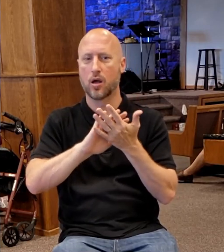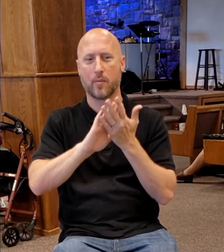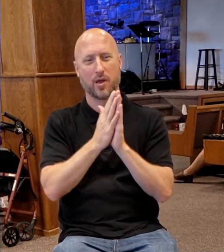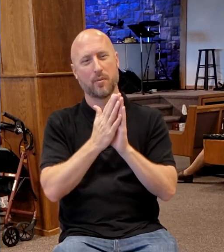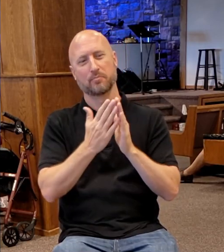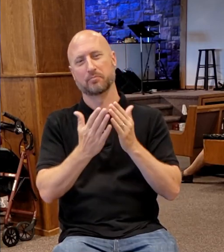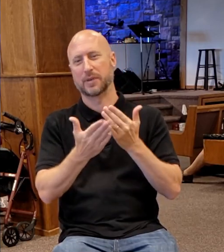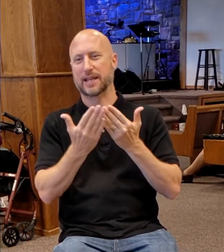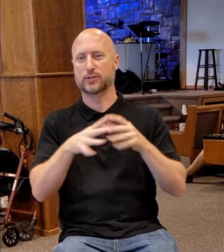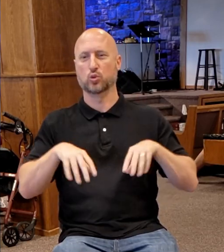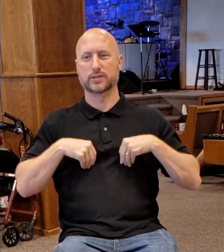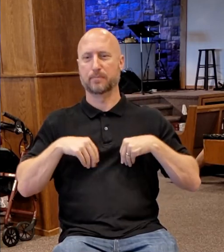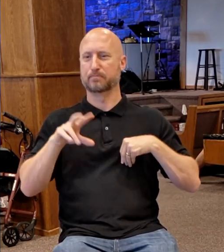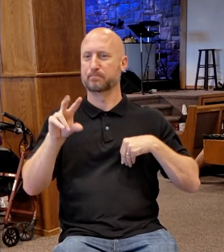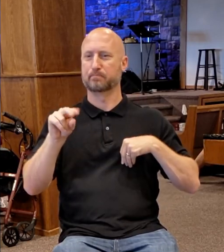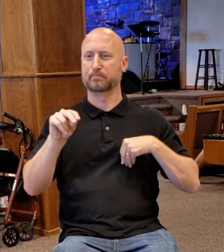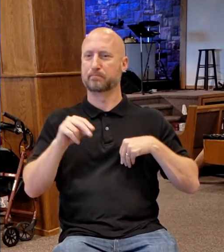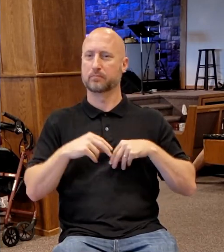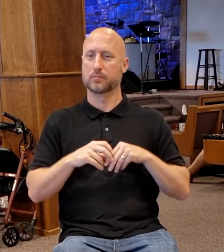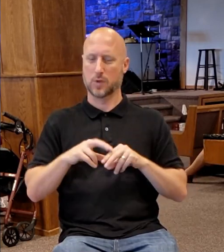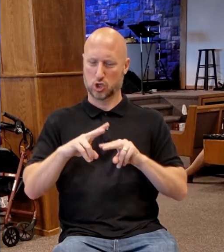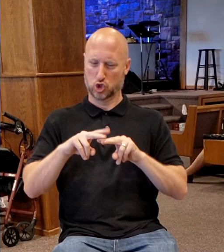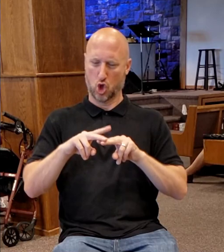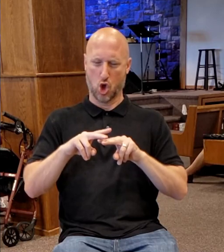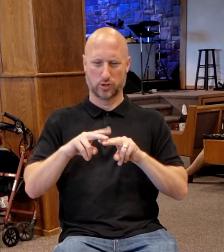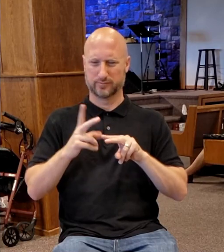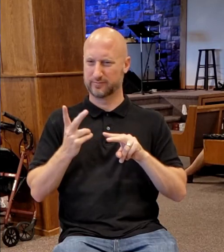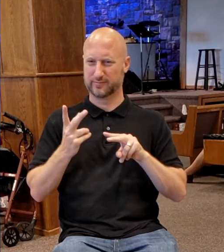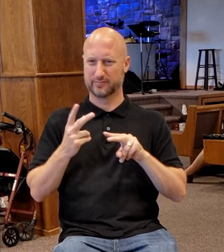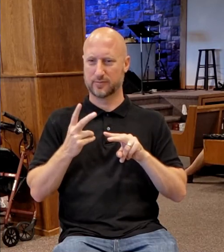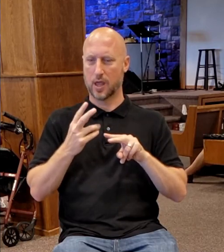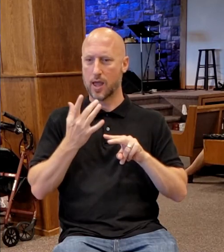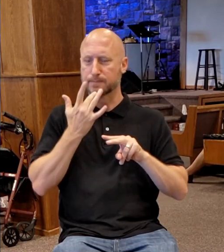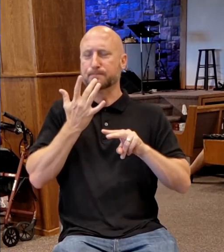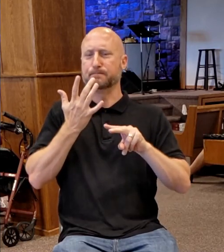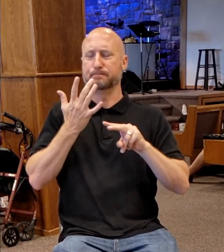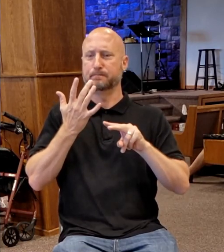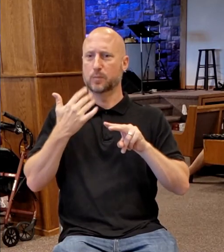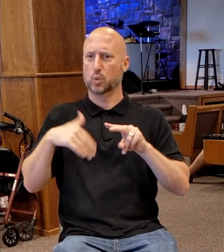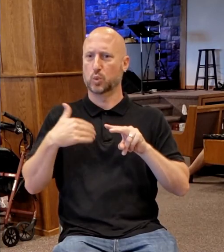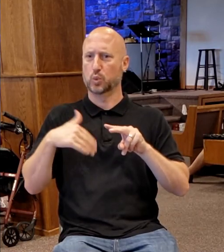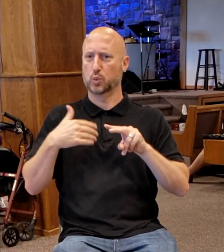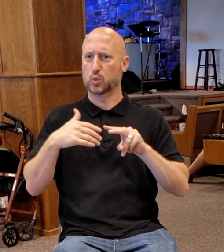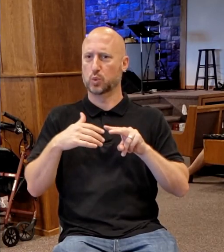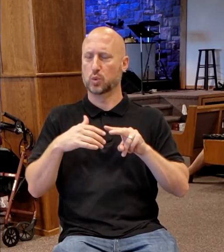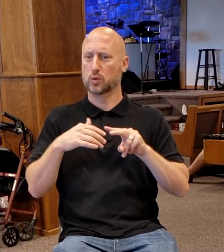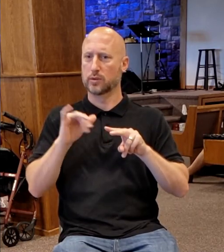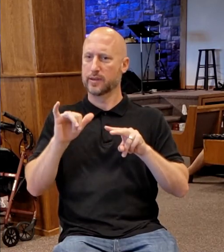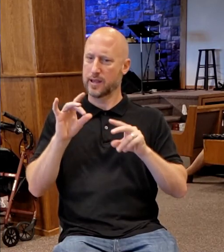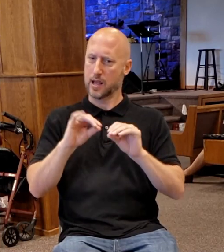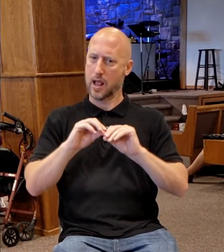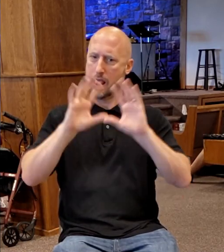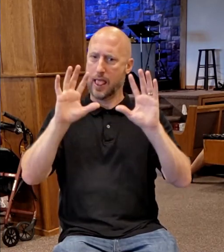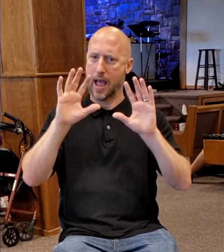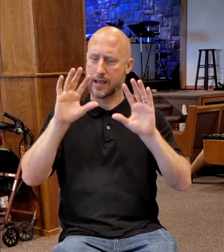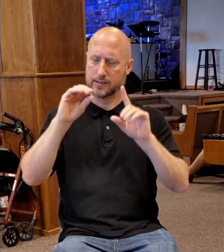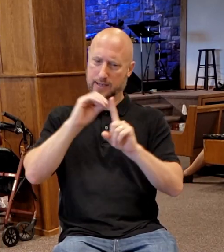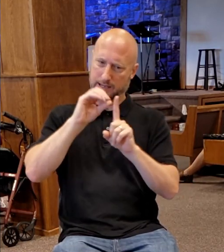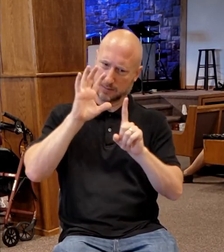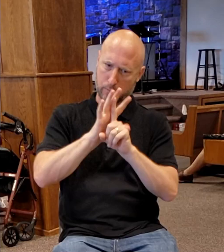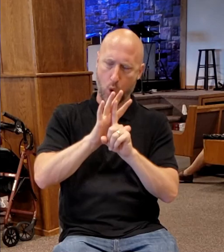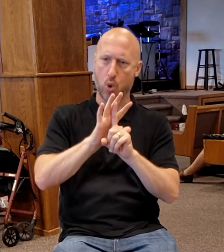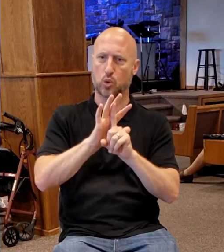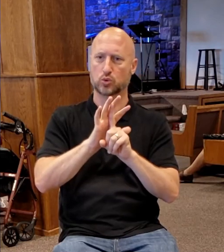It's salt, not palatable. It's light. It exposes and understand that our master,